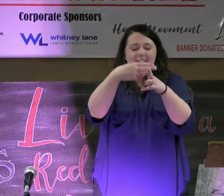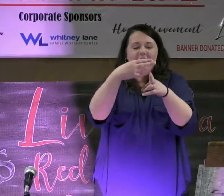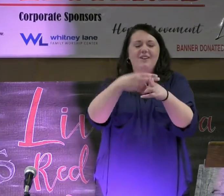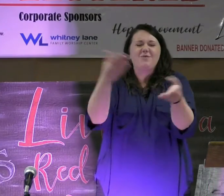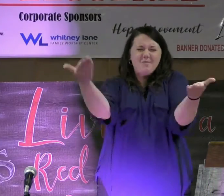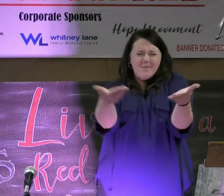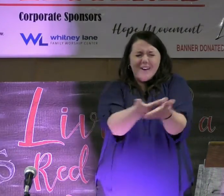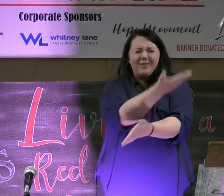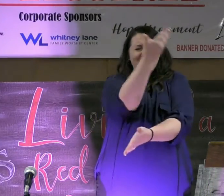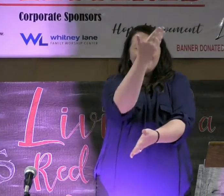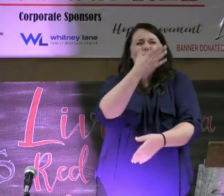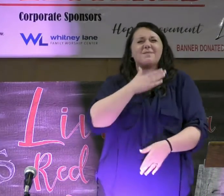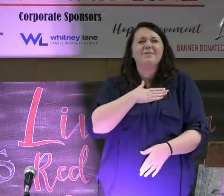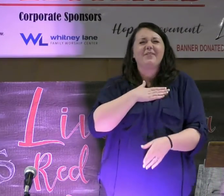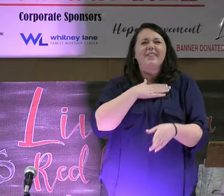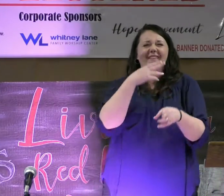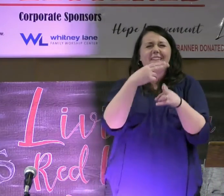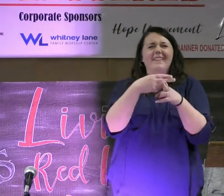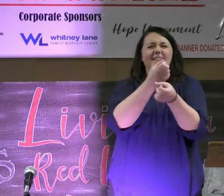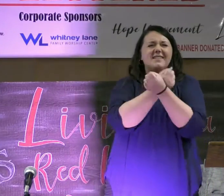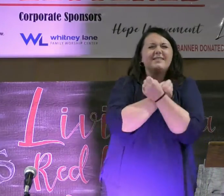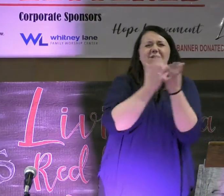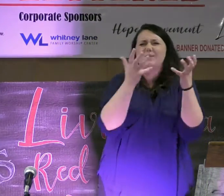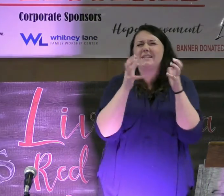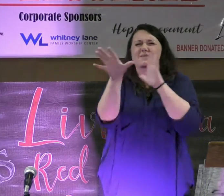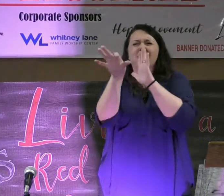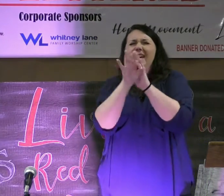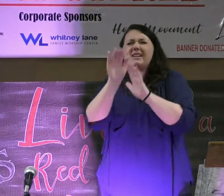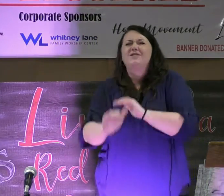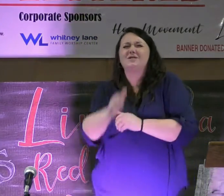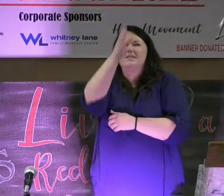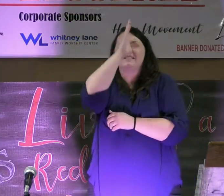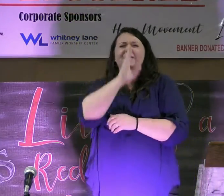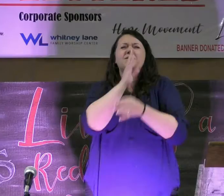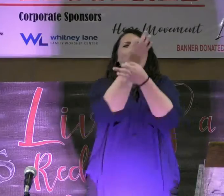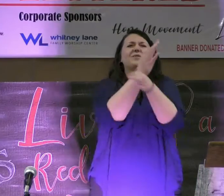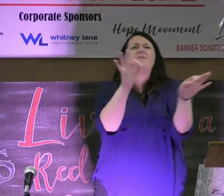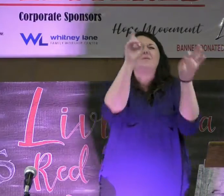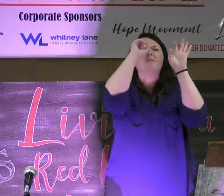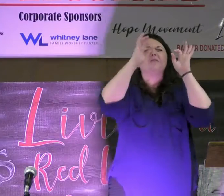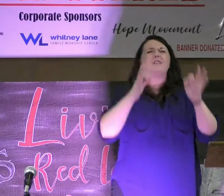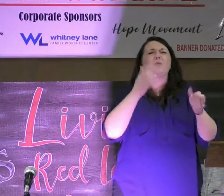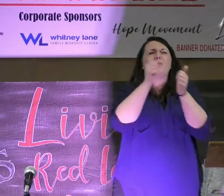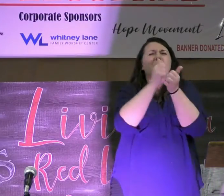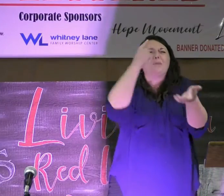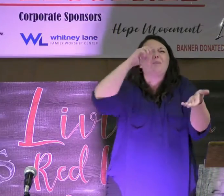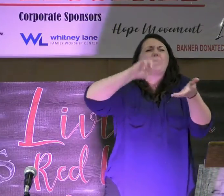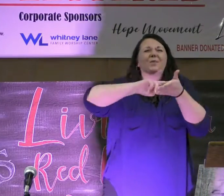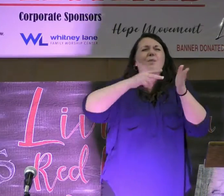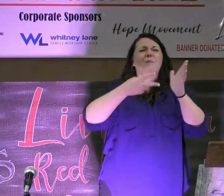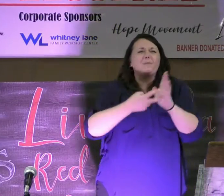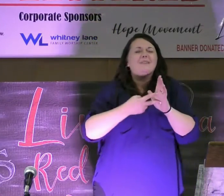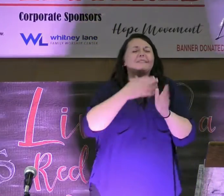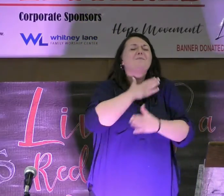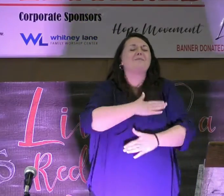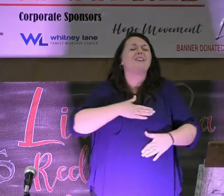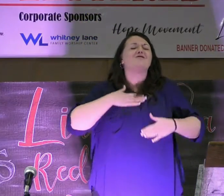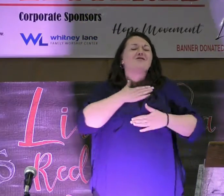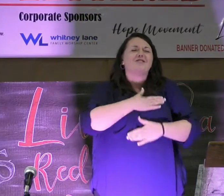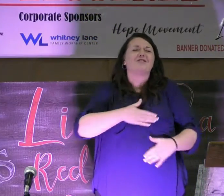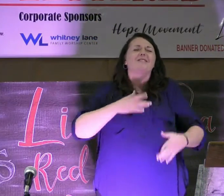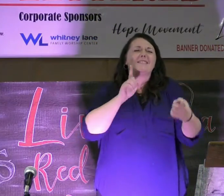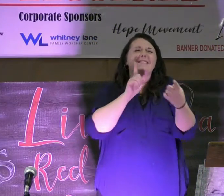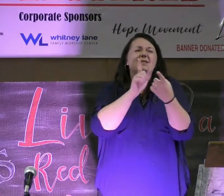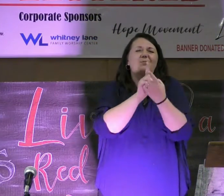is brand new. Love, what a child of God created with a purpose. And it's been a